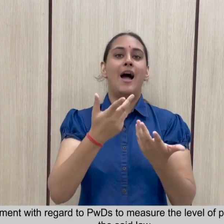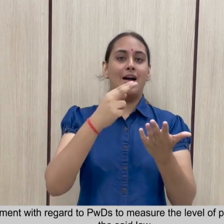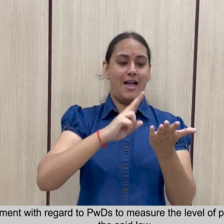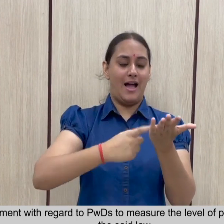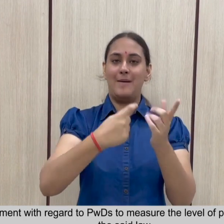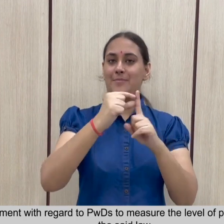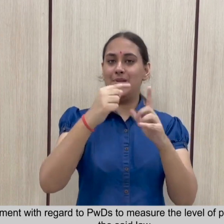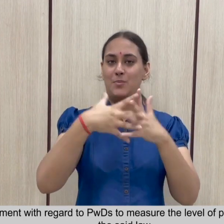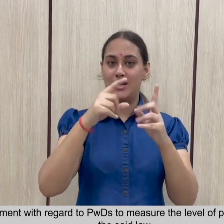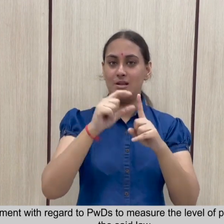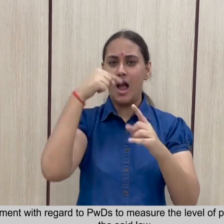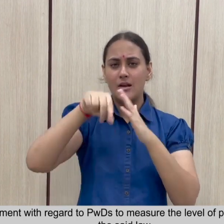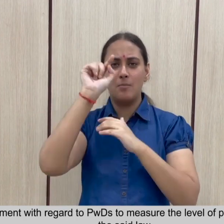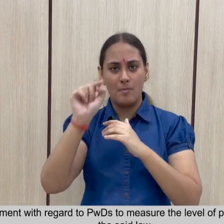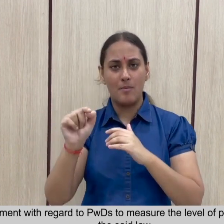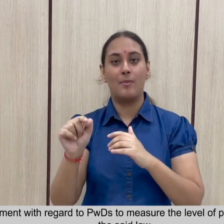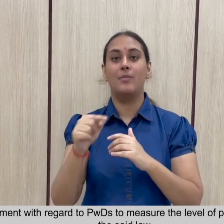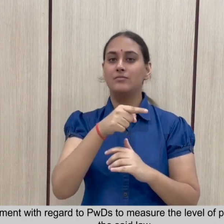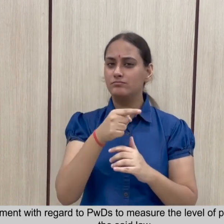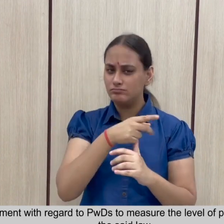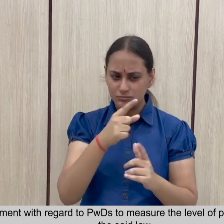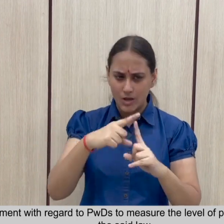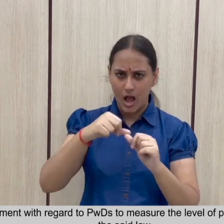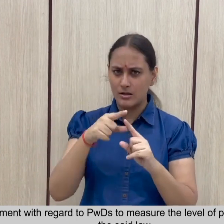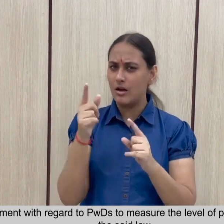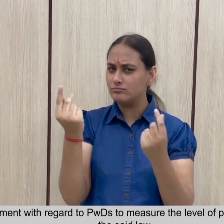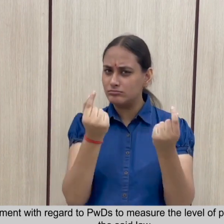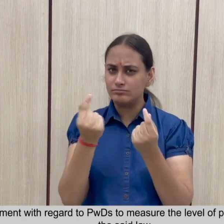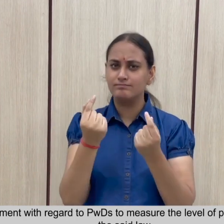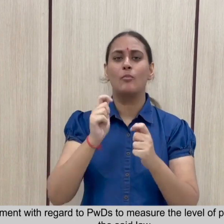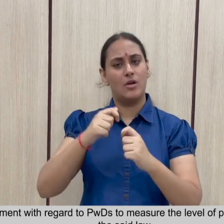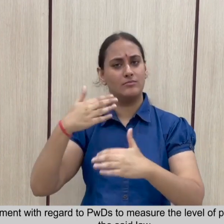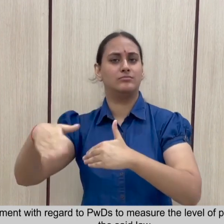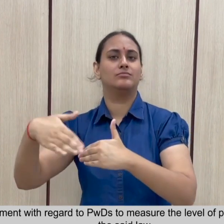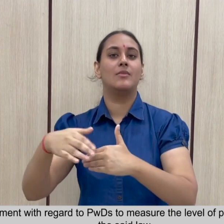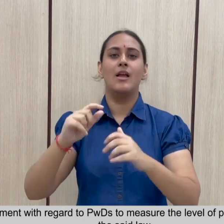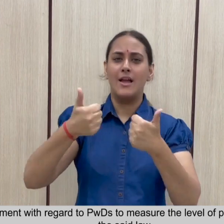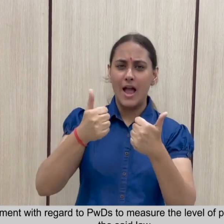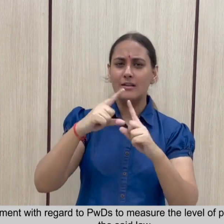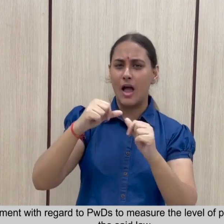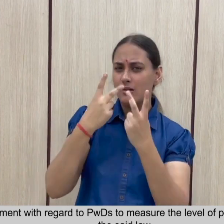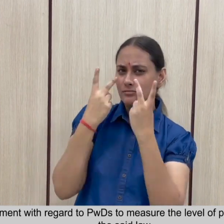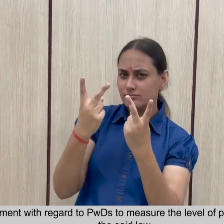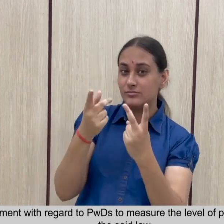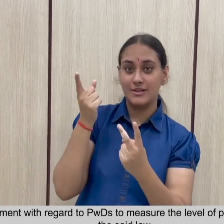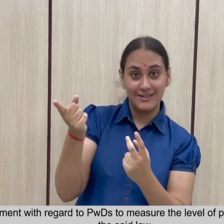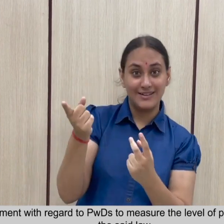to measure the level of progress of implementation